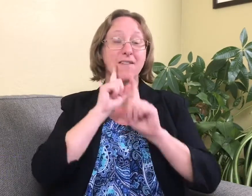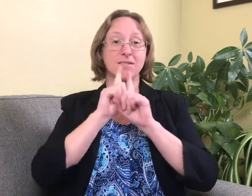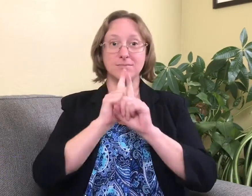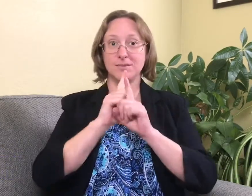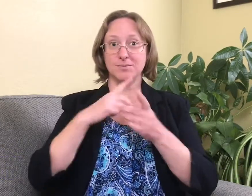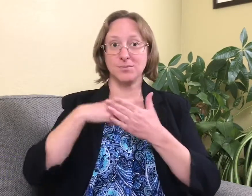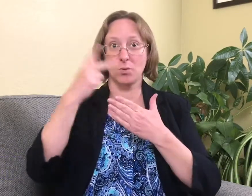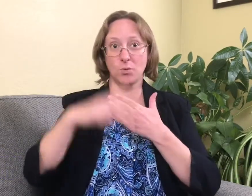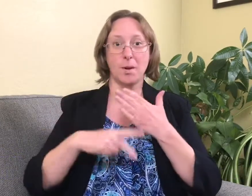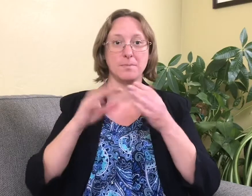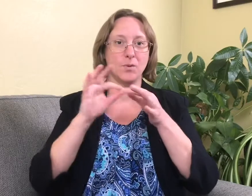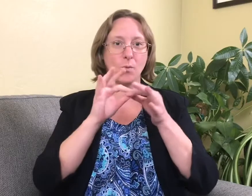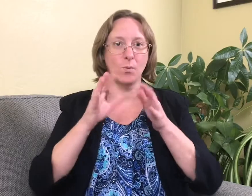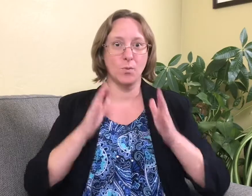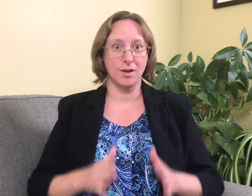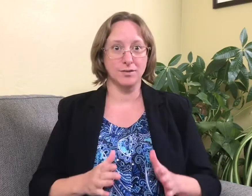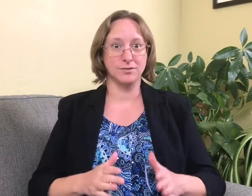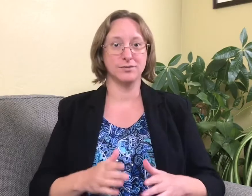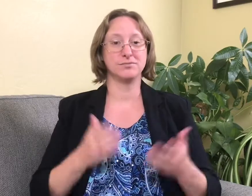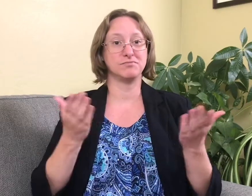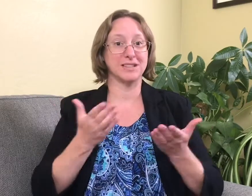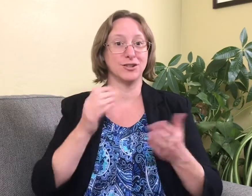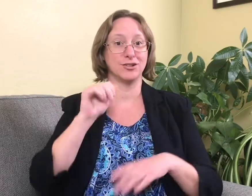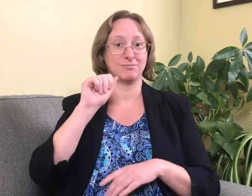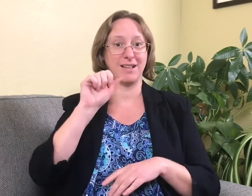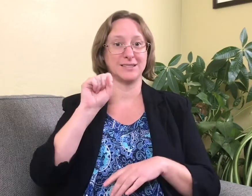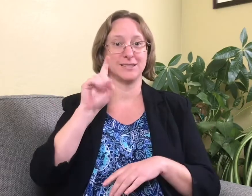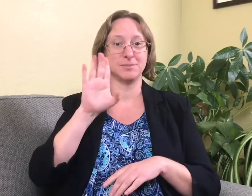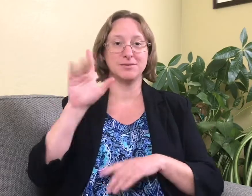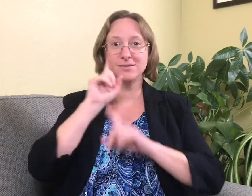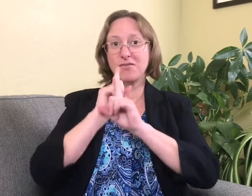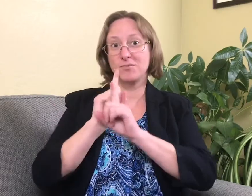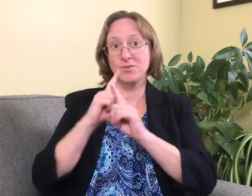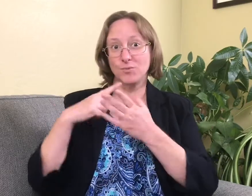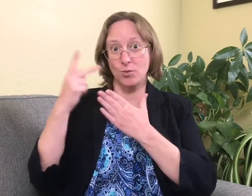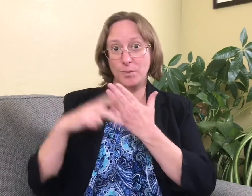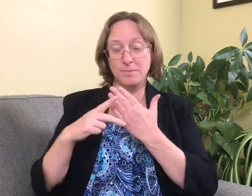I'm the Deaf Mentor Program Coordinator here at ASDB in the Deaf Mentor Program.